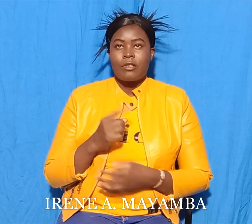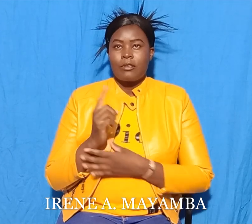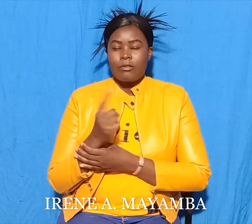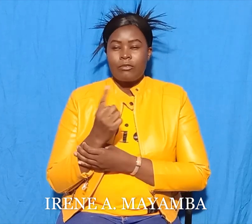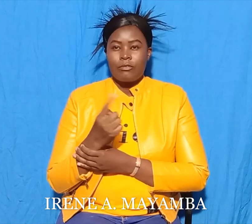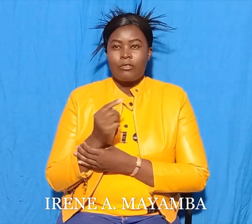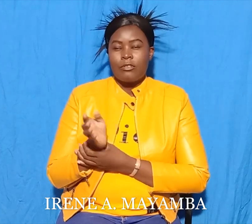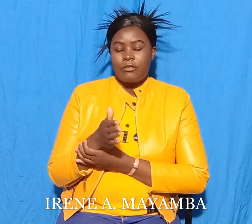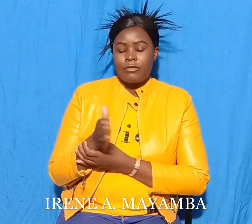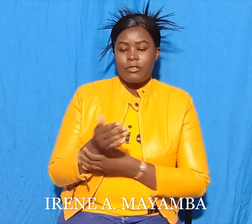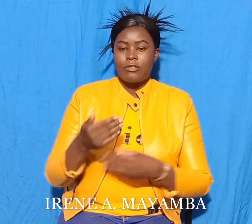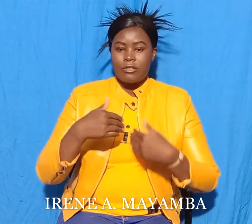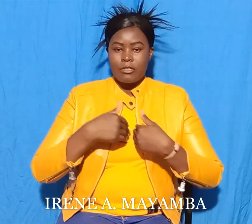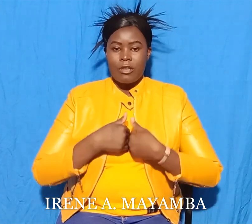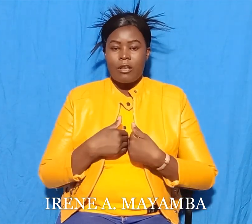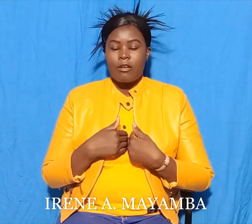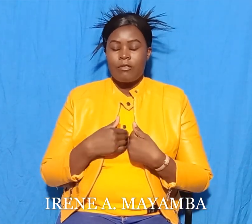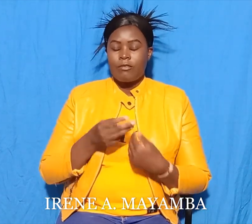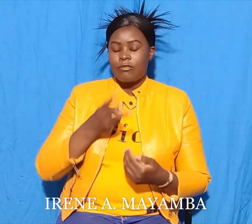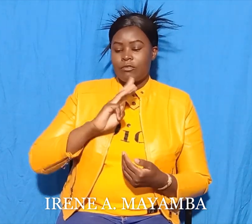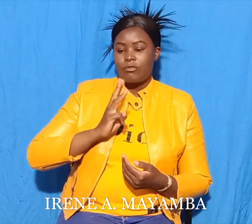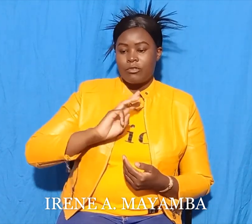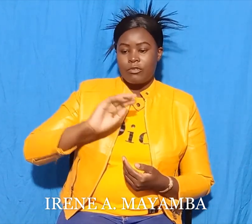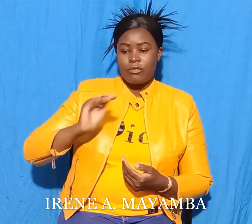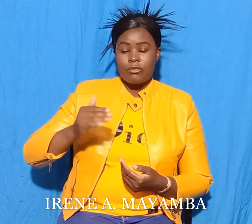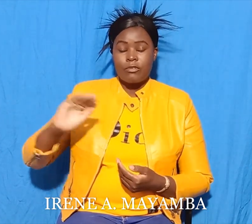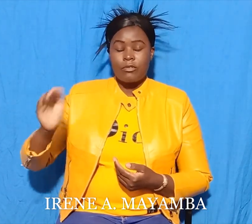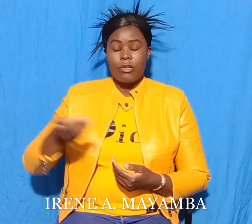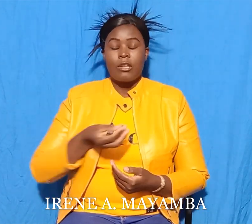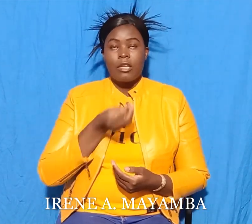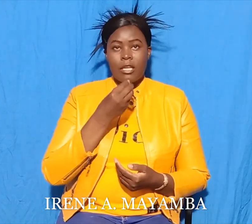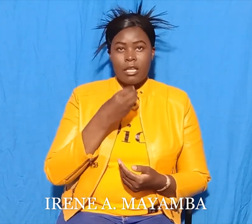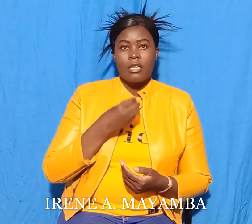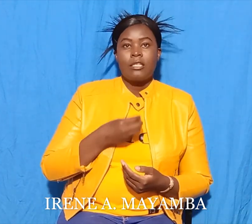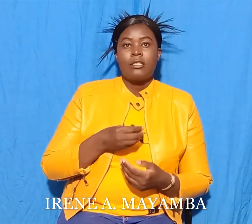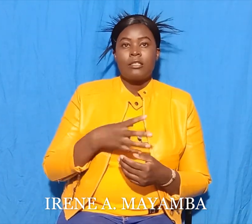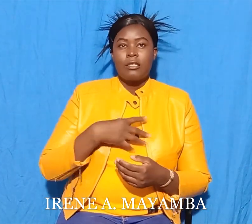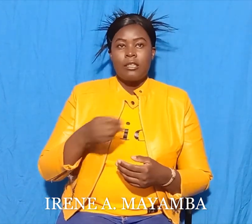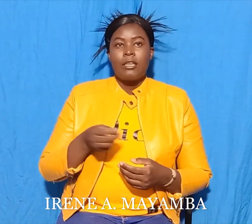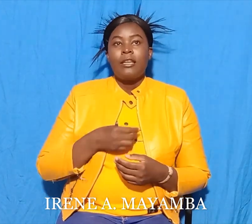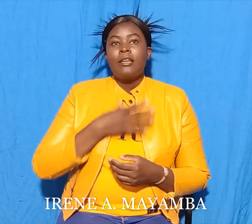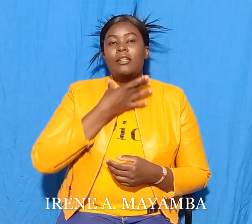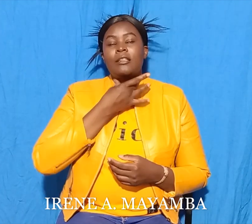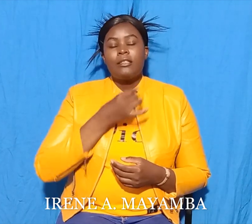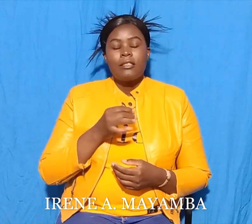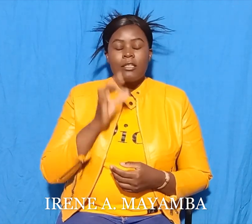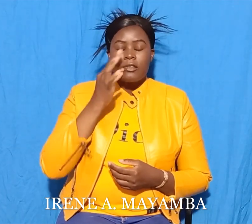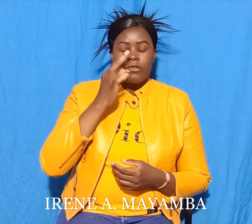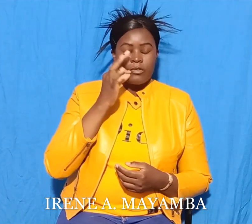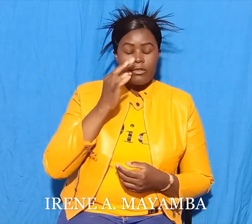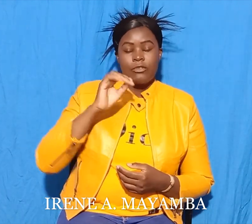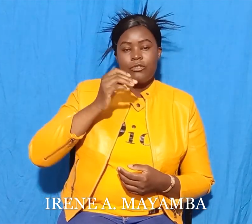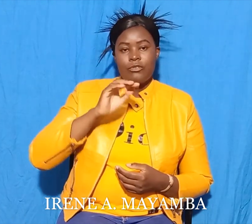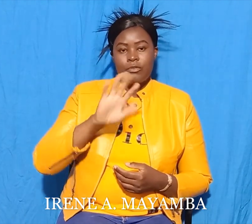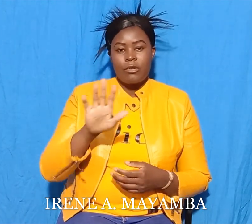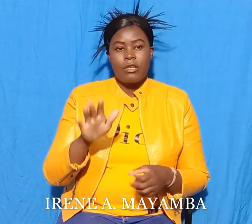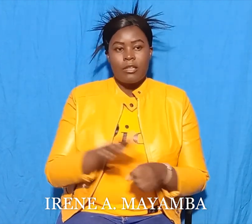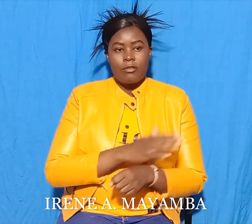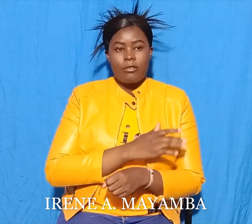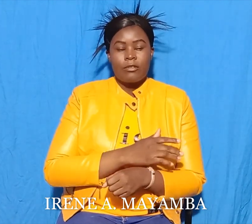and I like your fruit very much. The monkey was happy to be a friend of the